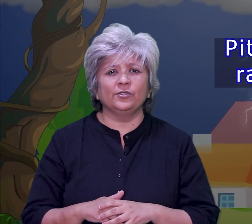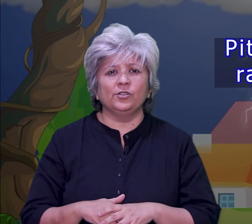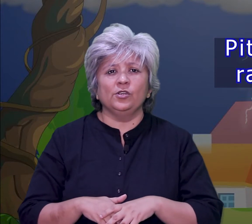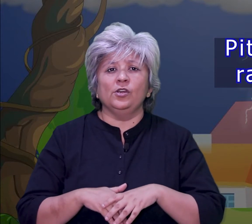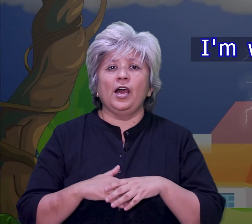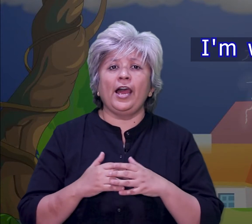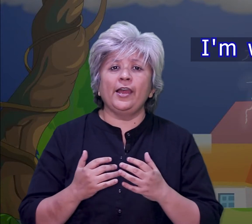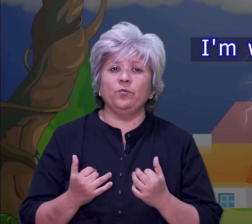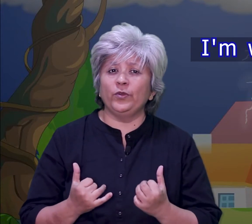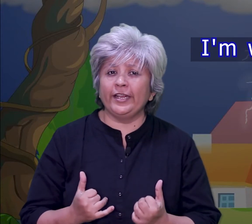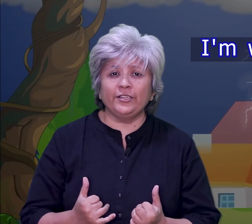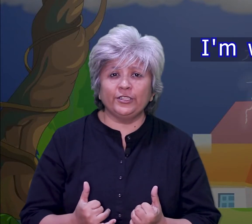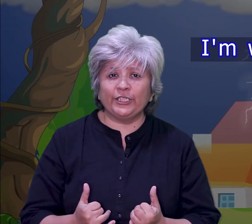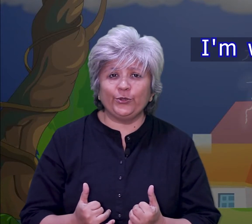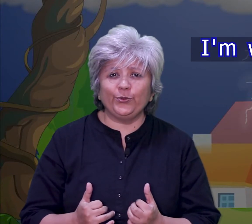I am wet through.